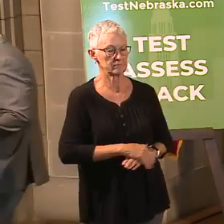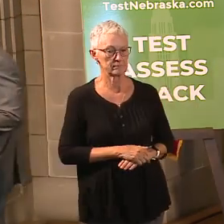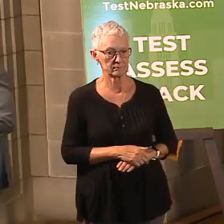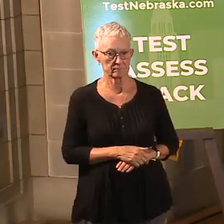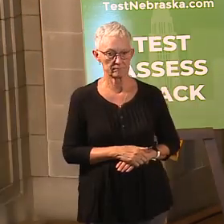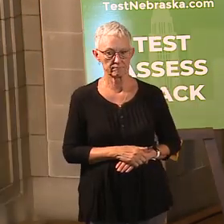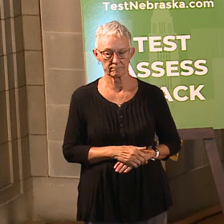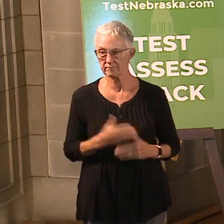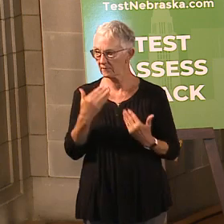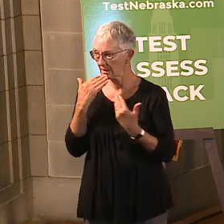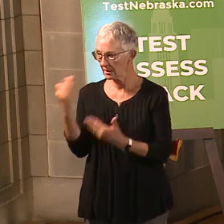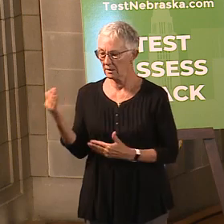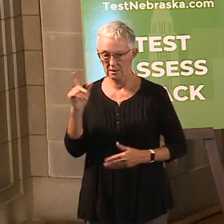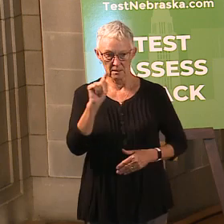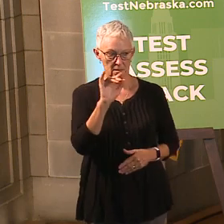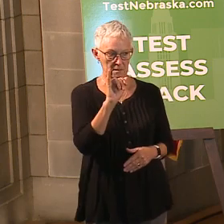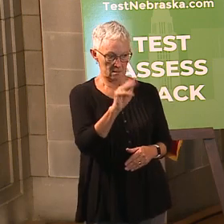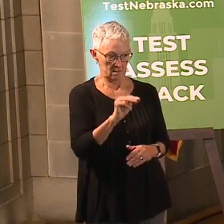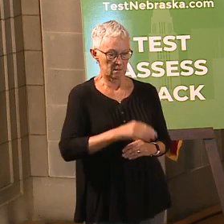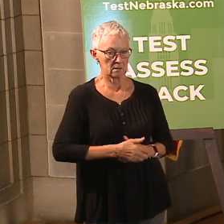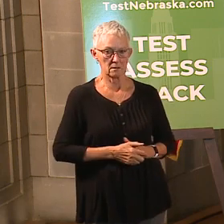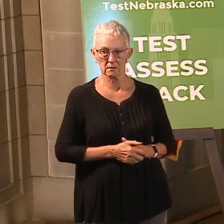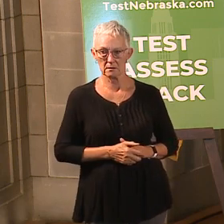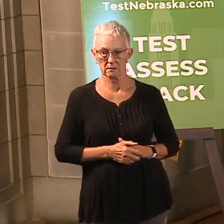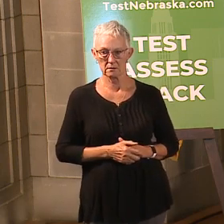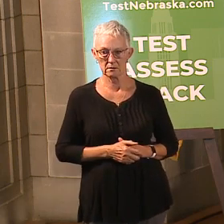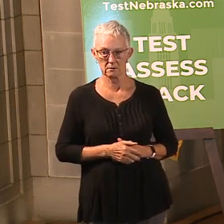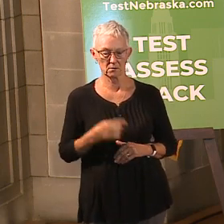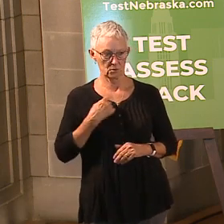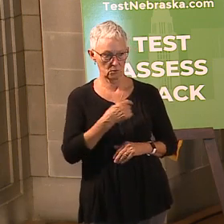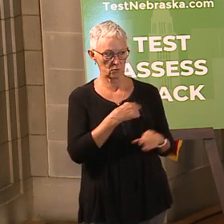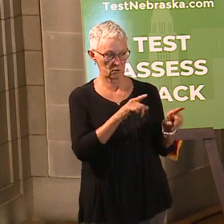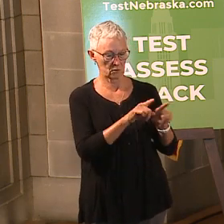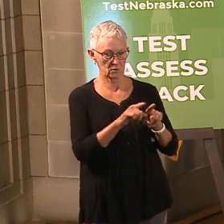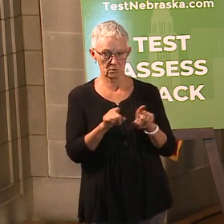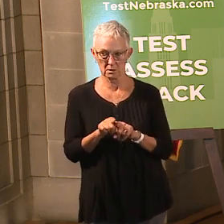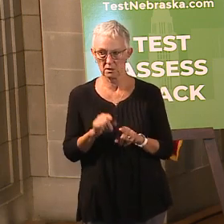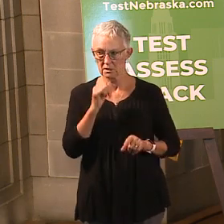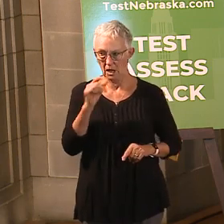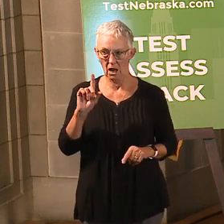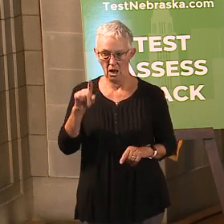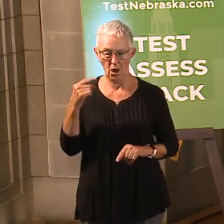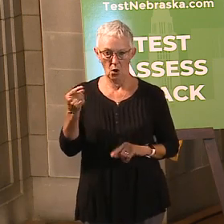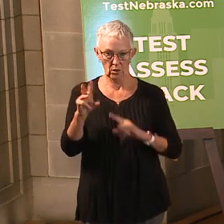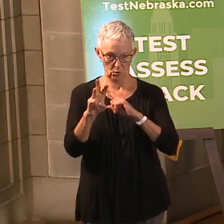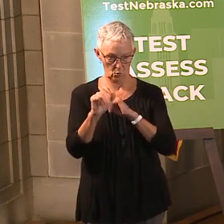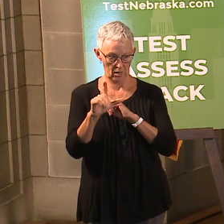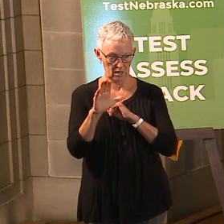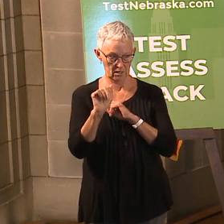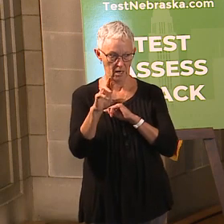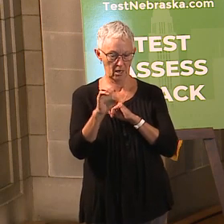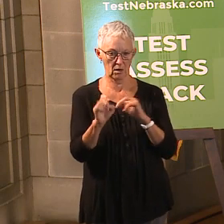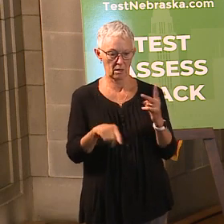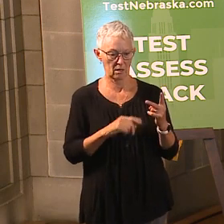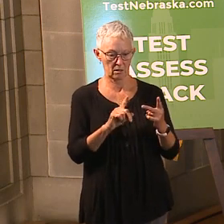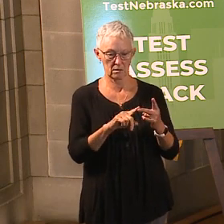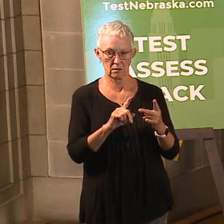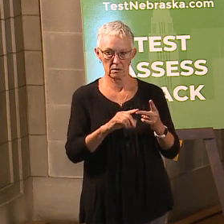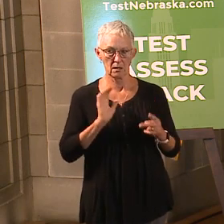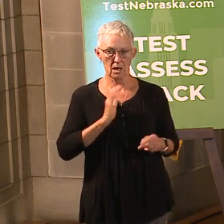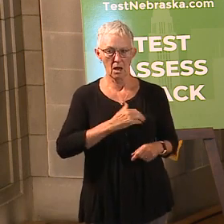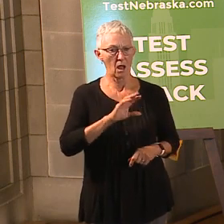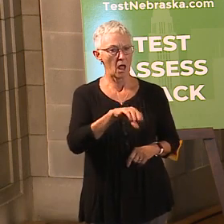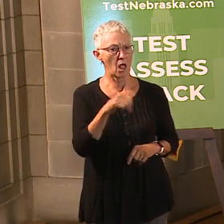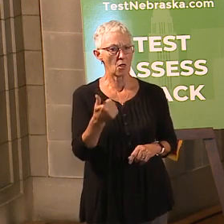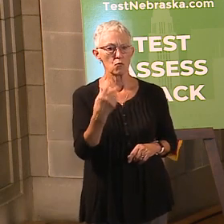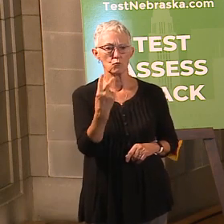Great. Thank you very much, Tim. And we are also being joined not only by WellCare and Anthem Company, but also our other two